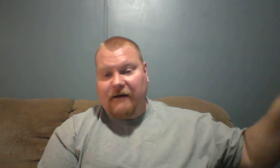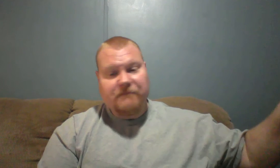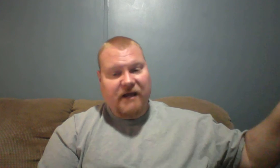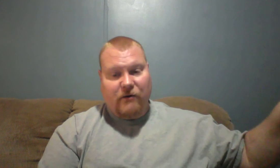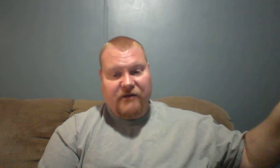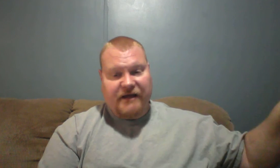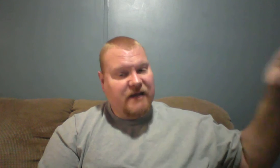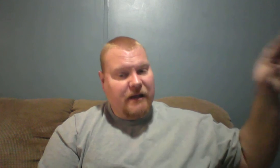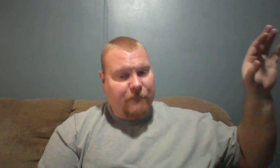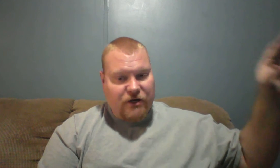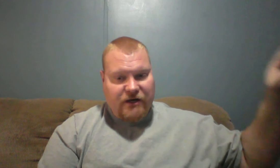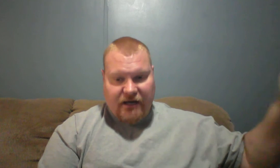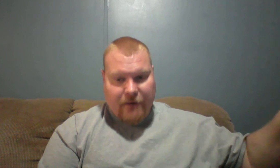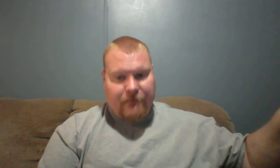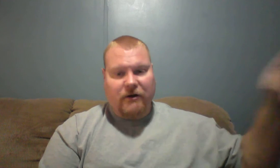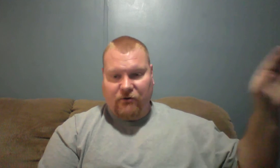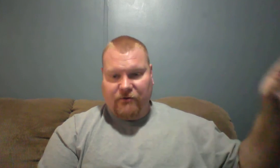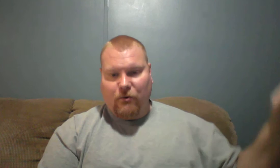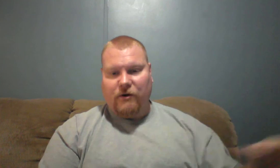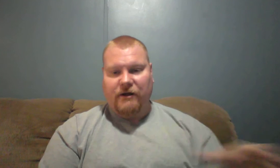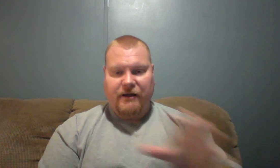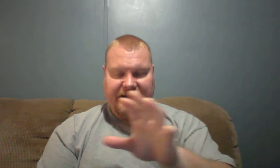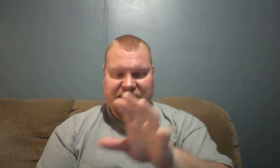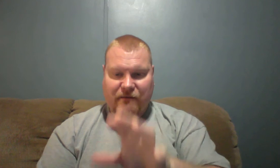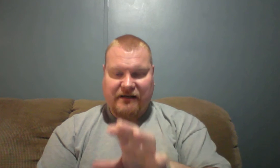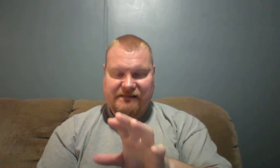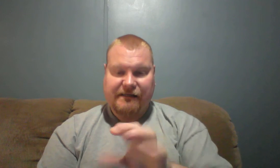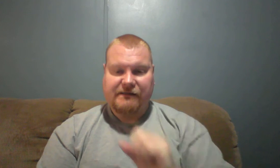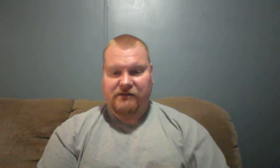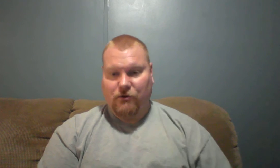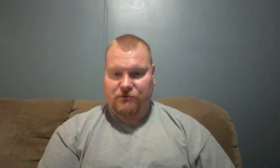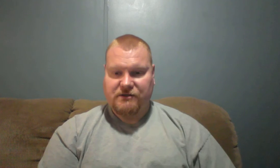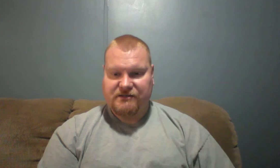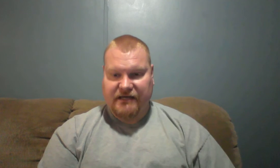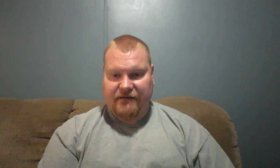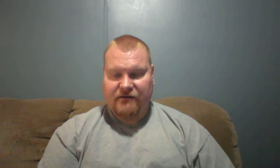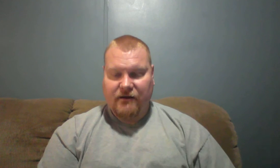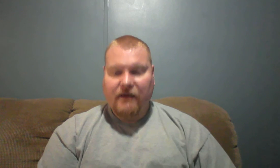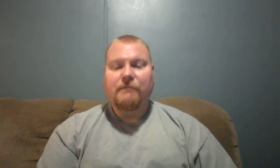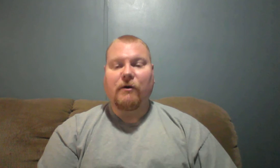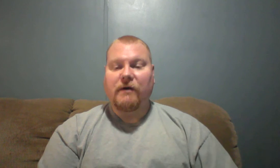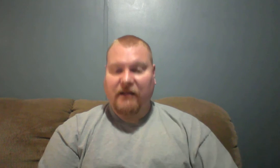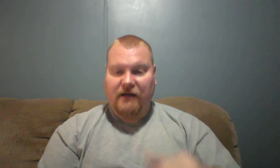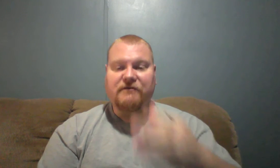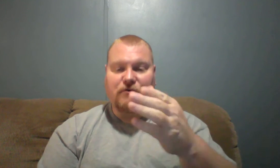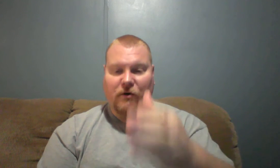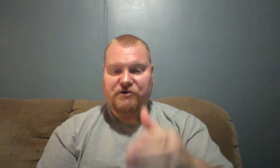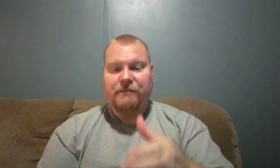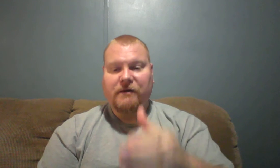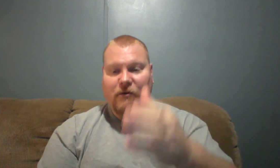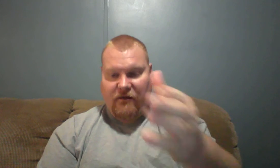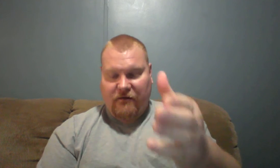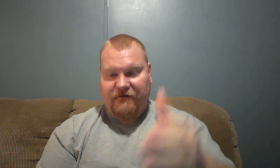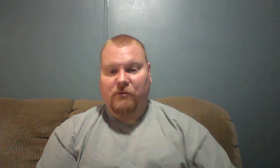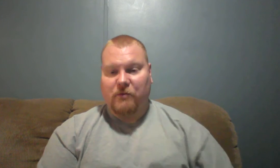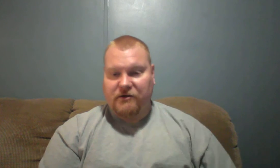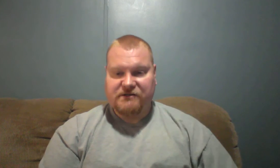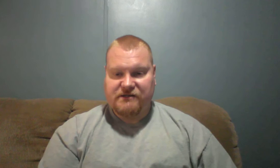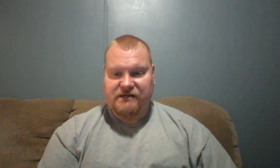with us putting a number on a board it's about seeing souls saved but we'd love to worship with our fellow brothers and sisters